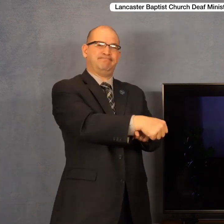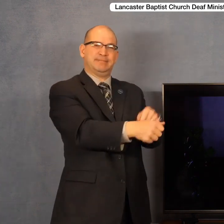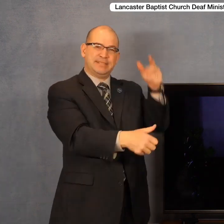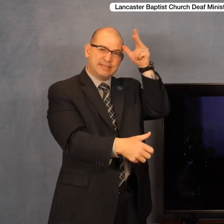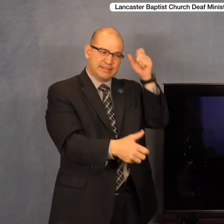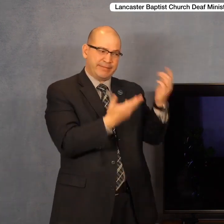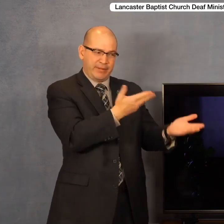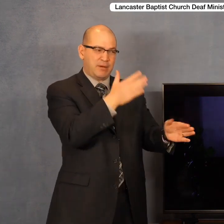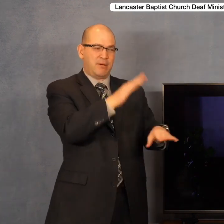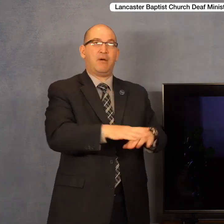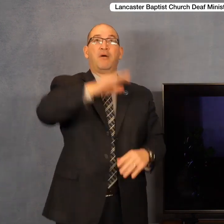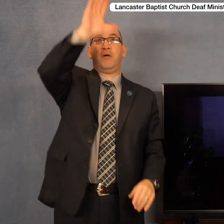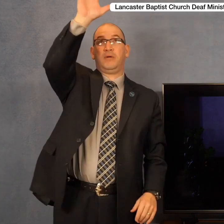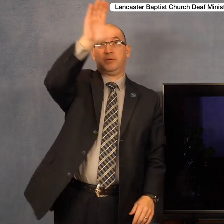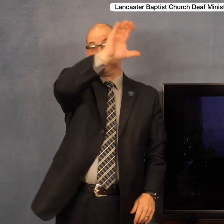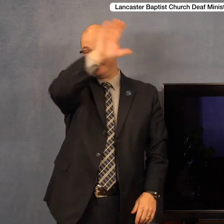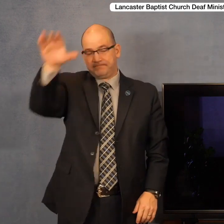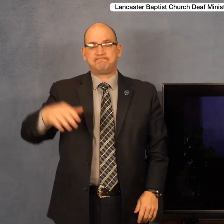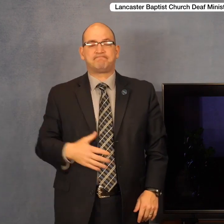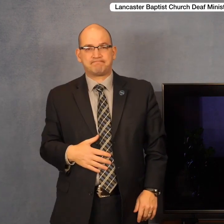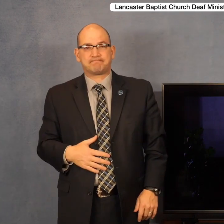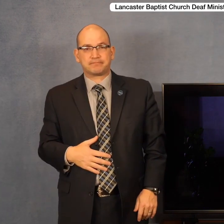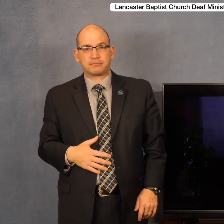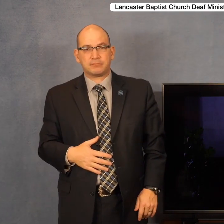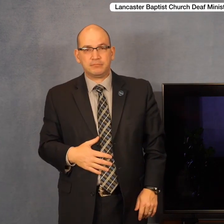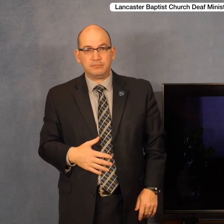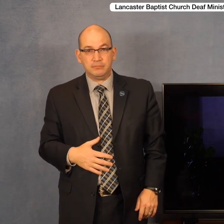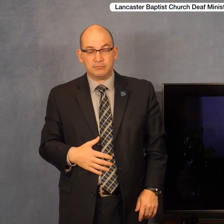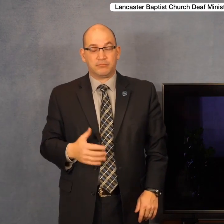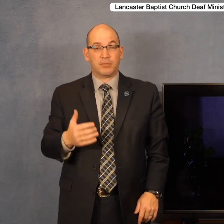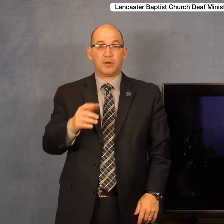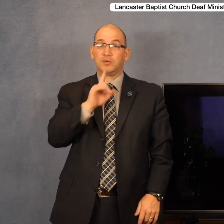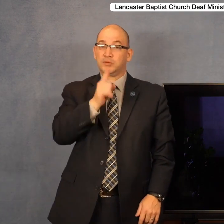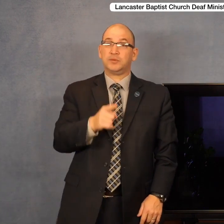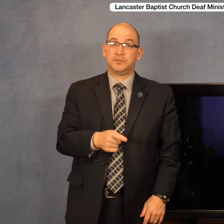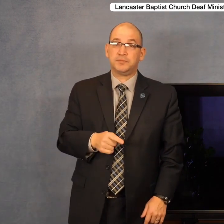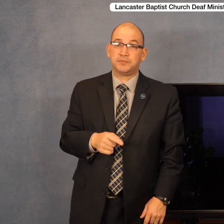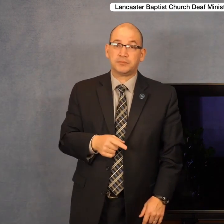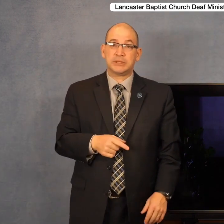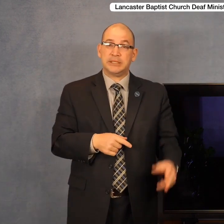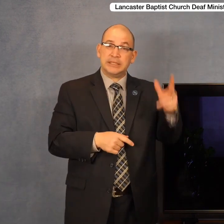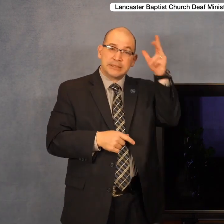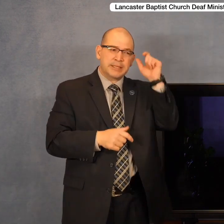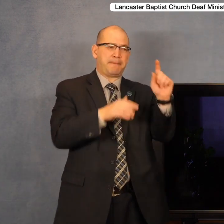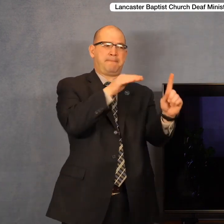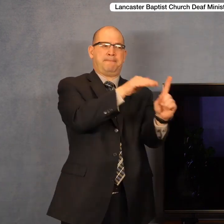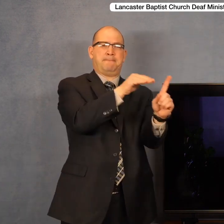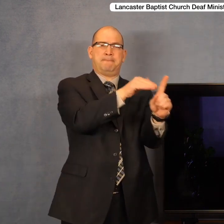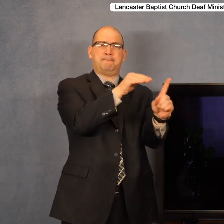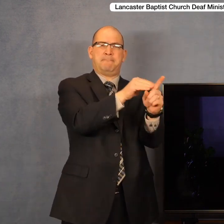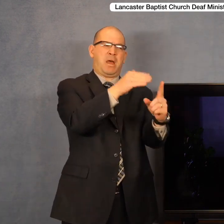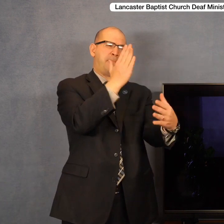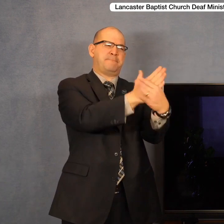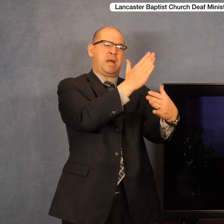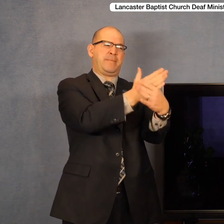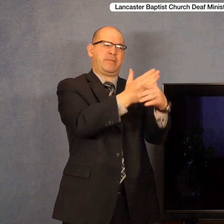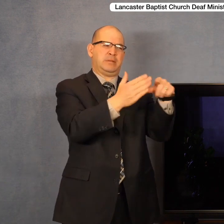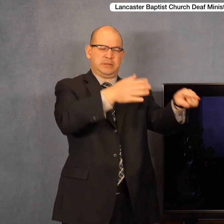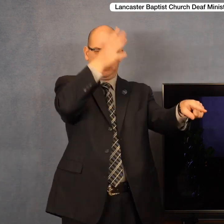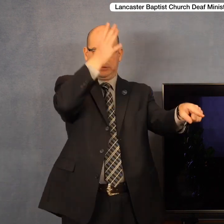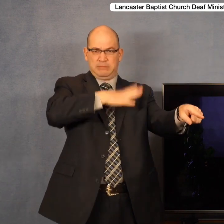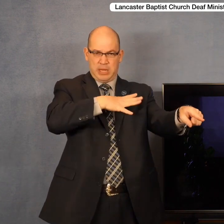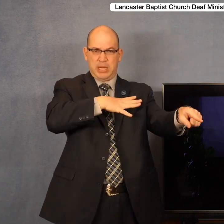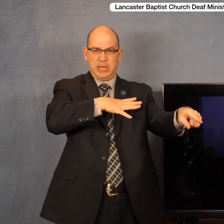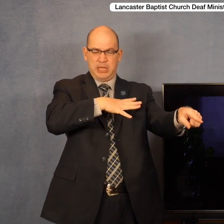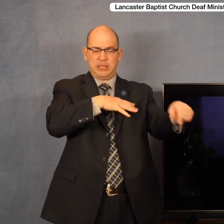Now, without a doubt, Satan was plaguing the man at Gadara. And so it was that a problem